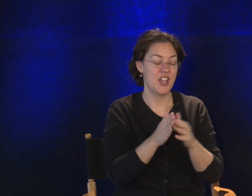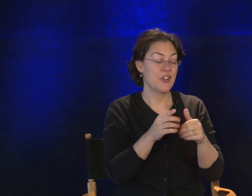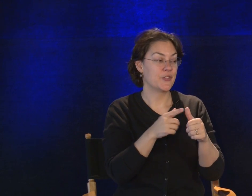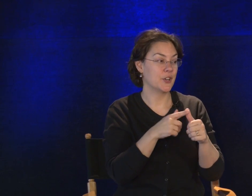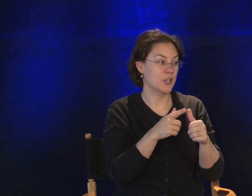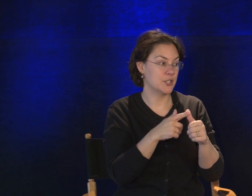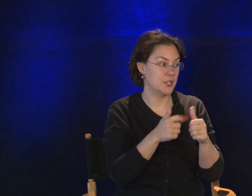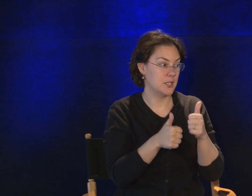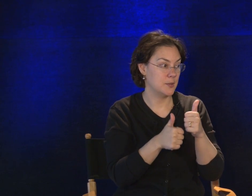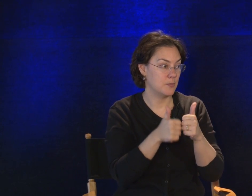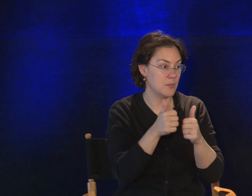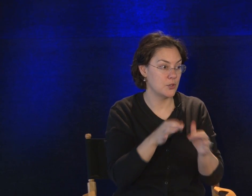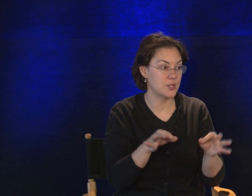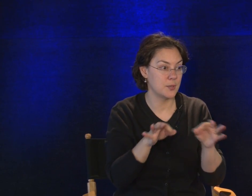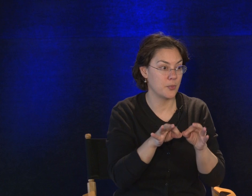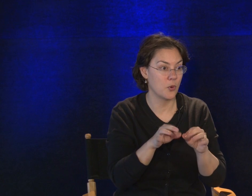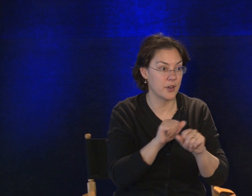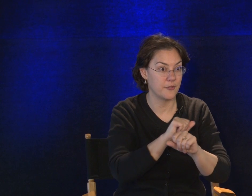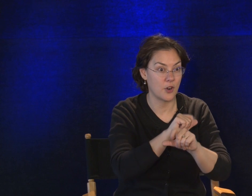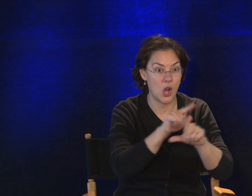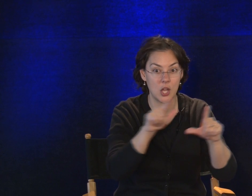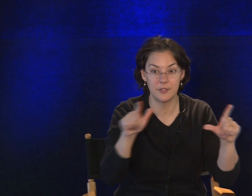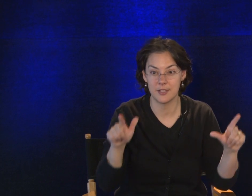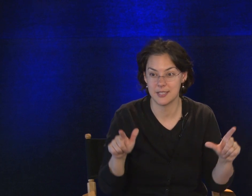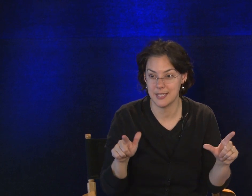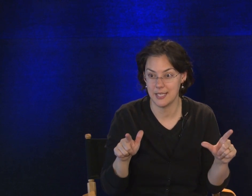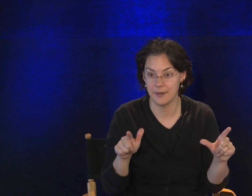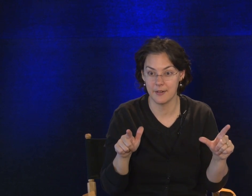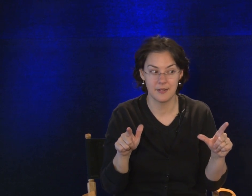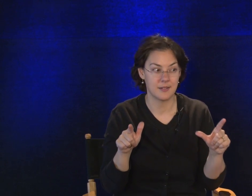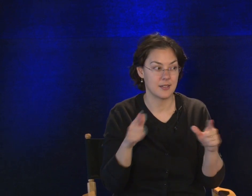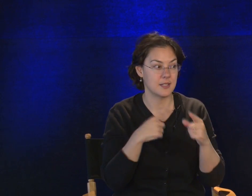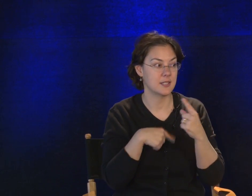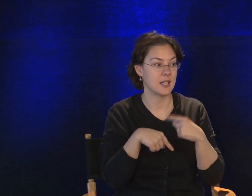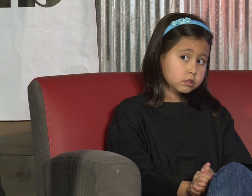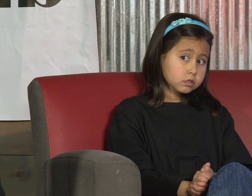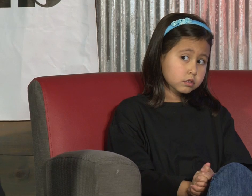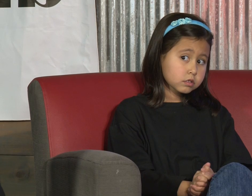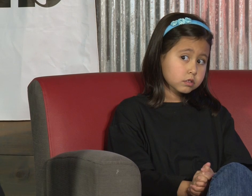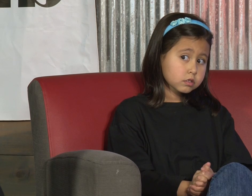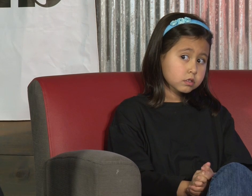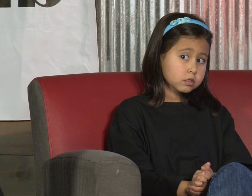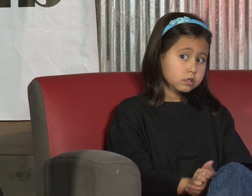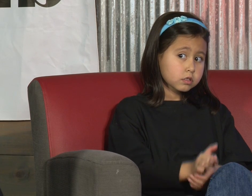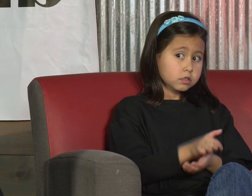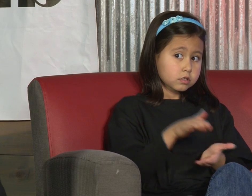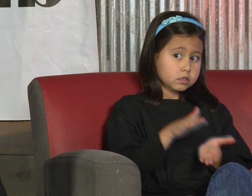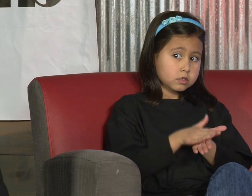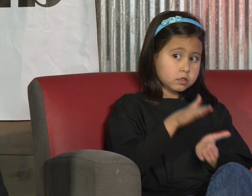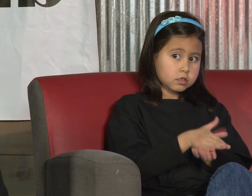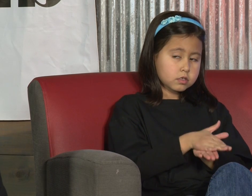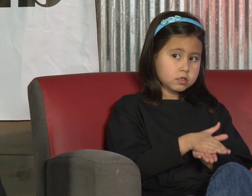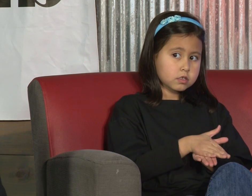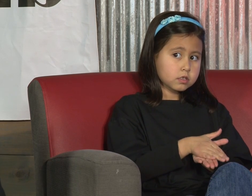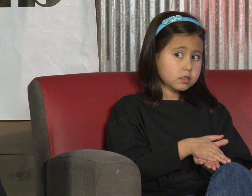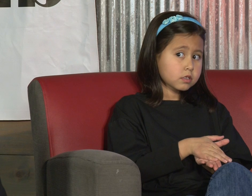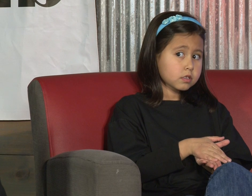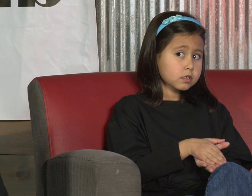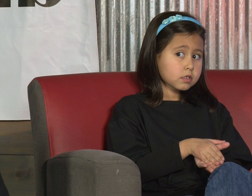First, most important for all of us in here, the sign for school. Good.